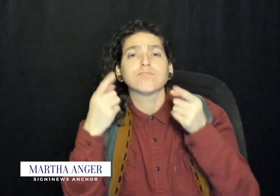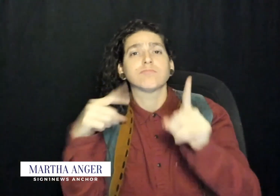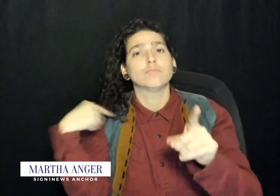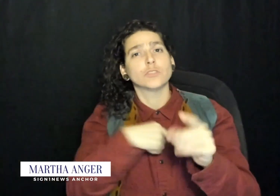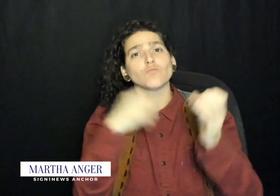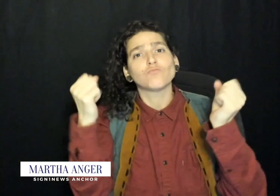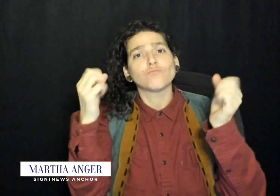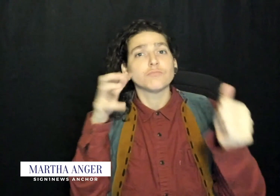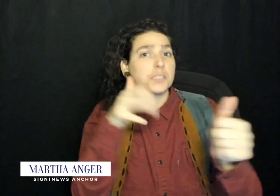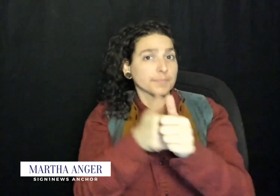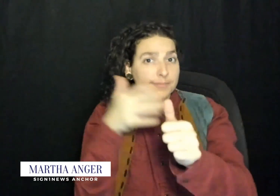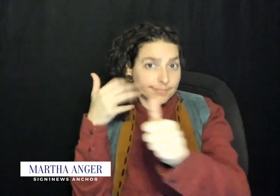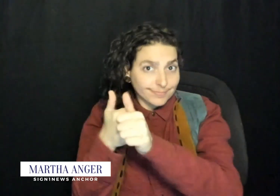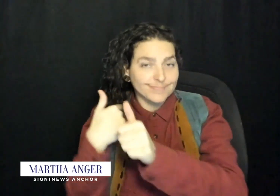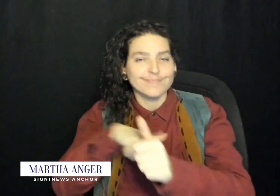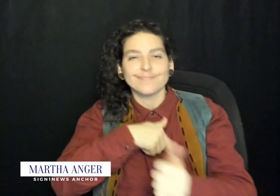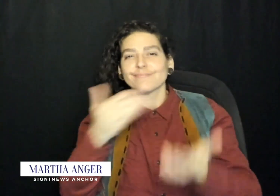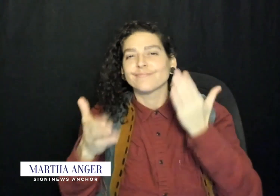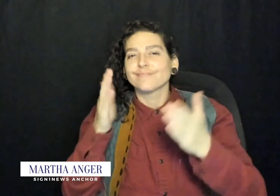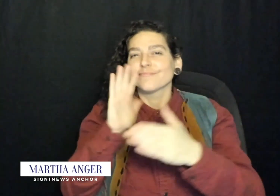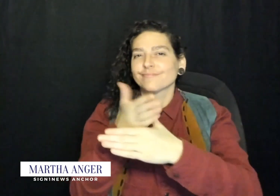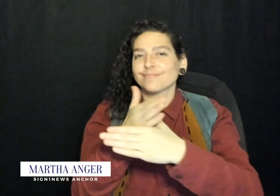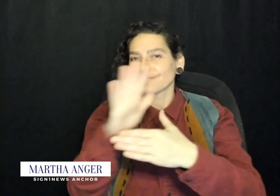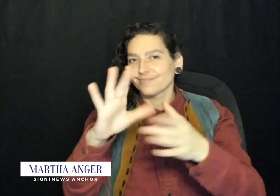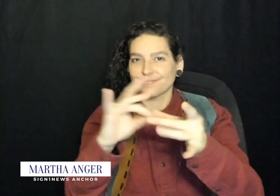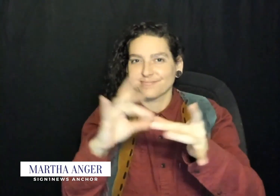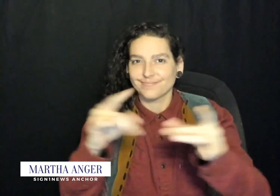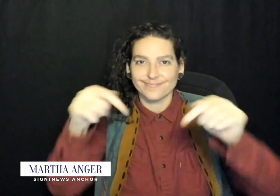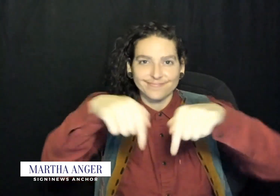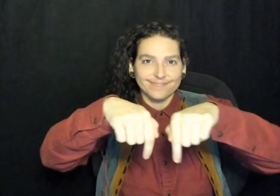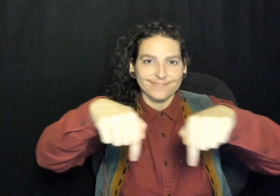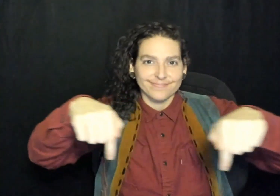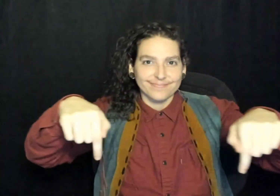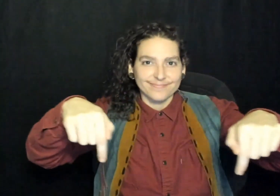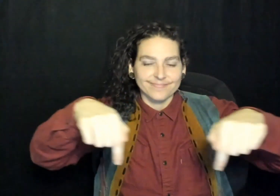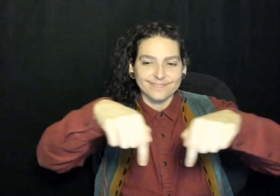If you post an interesting comment during this update, we may add it at the bottom of the screen.